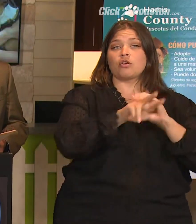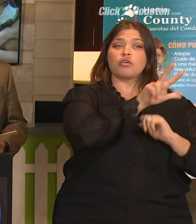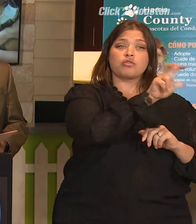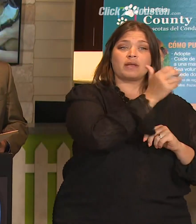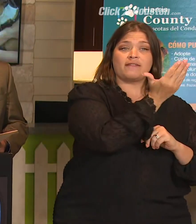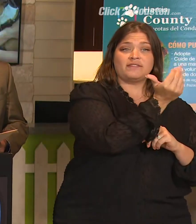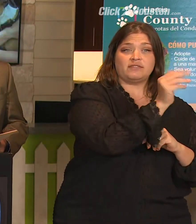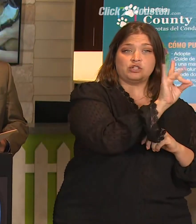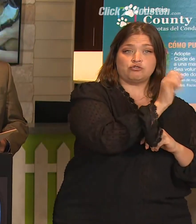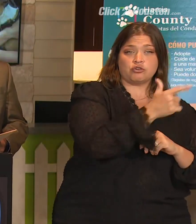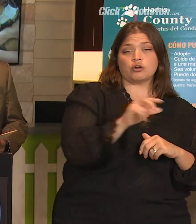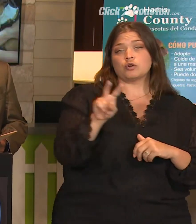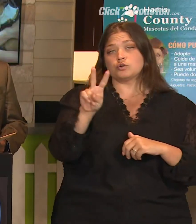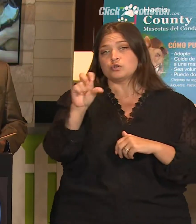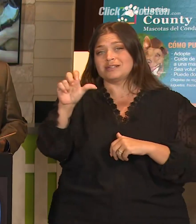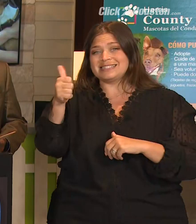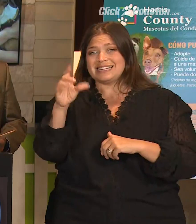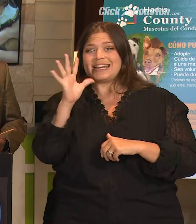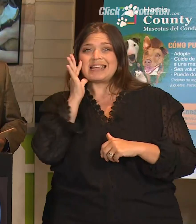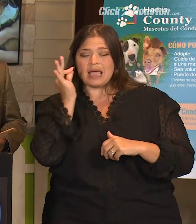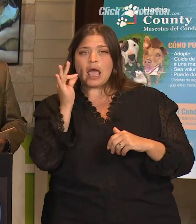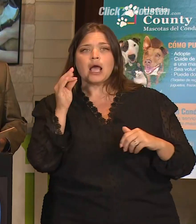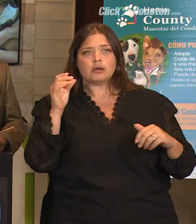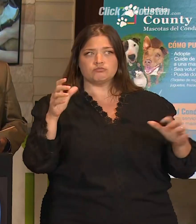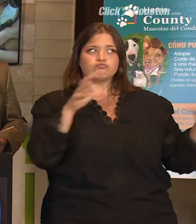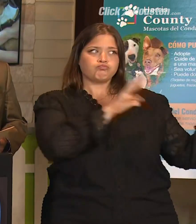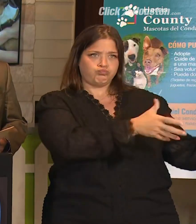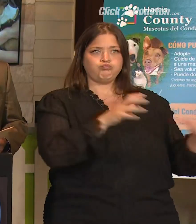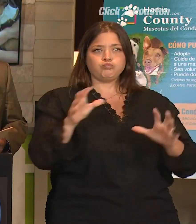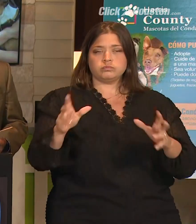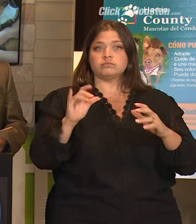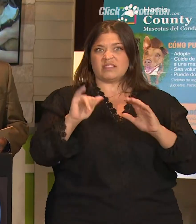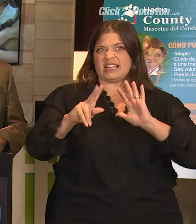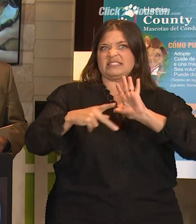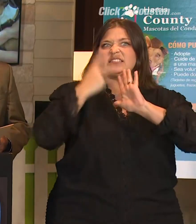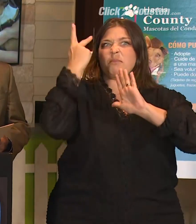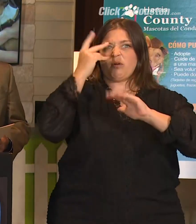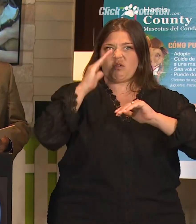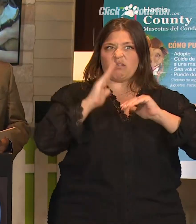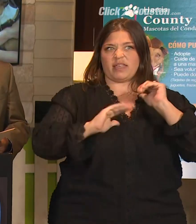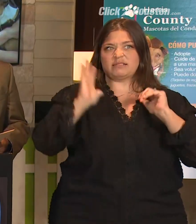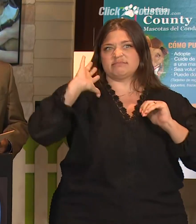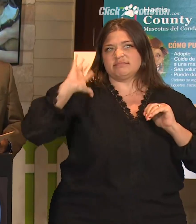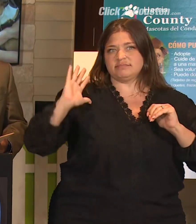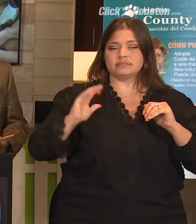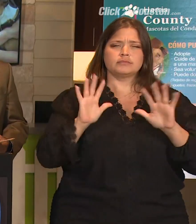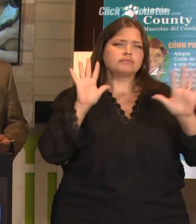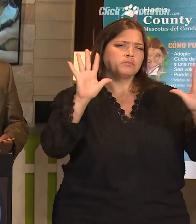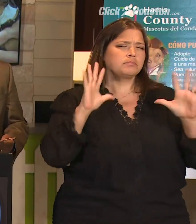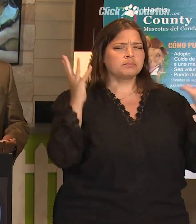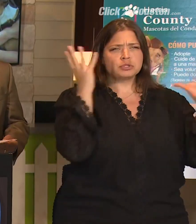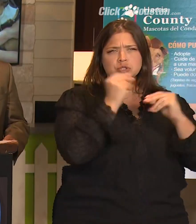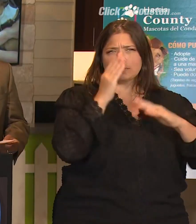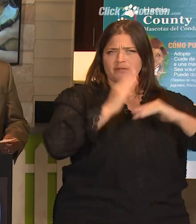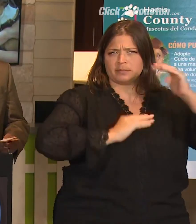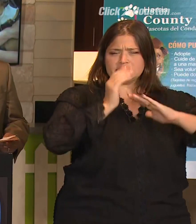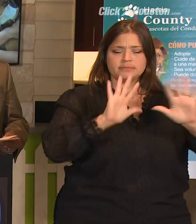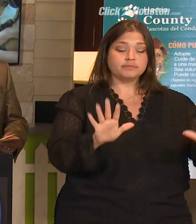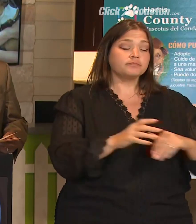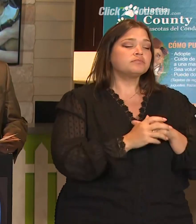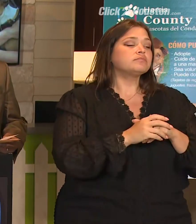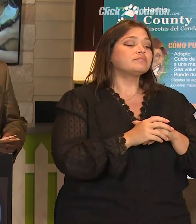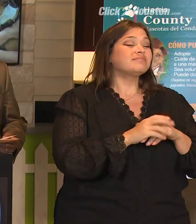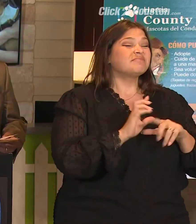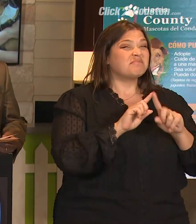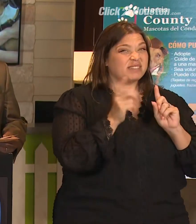and 210 cats. That was double what our former facility used to hold. So it's a wonderful, wonderful facility. But right